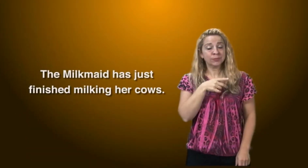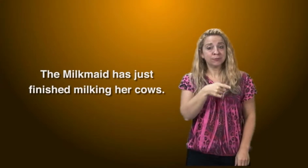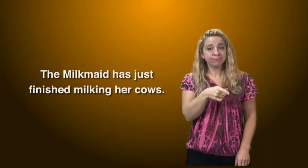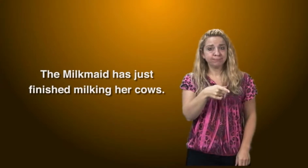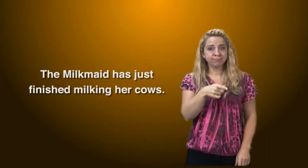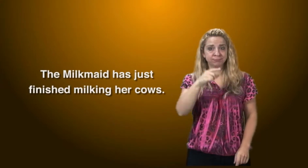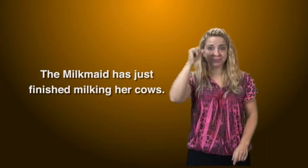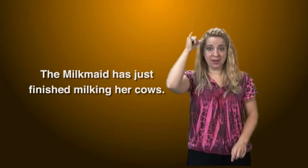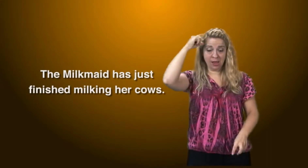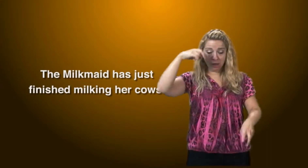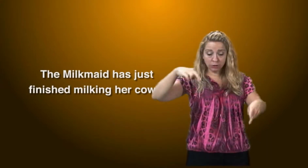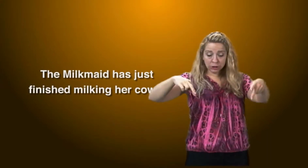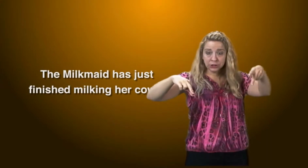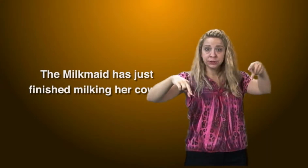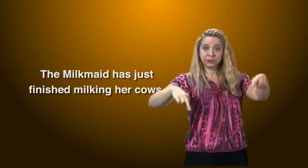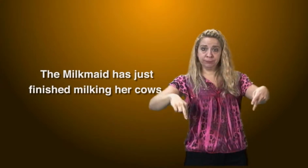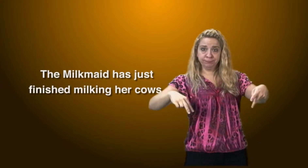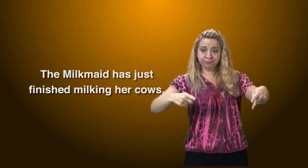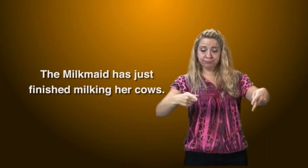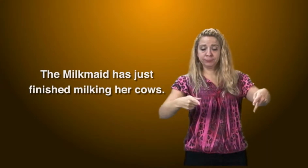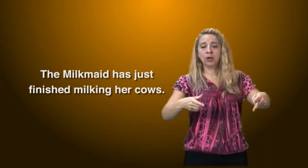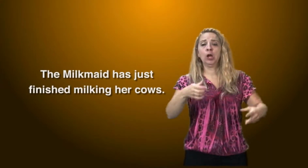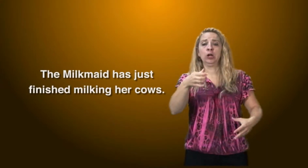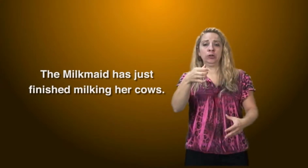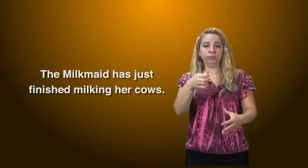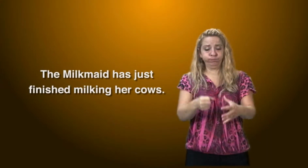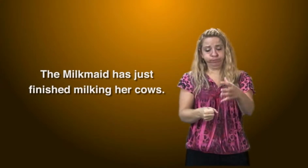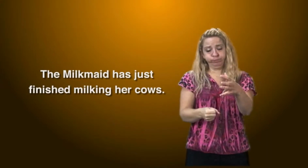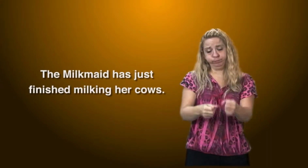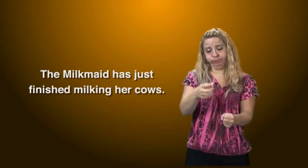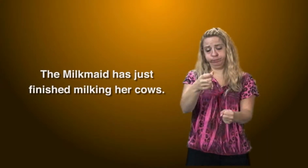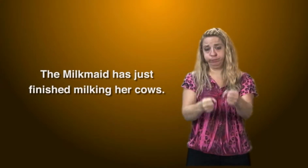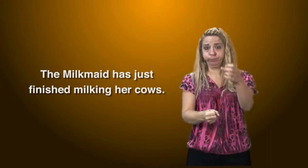The milkmaid has just finished milking her cows.